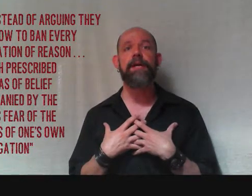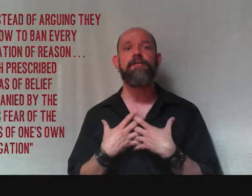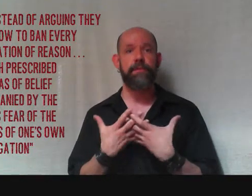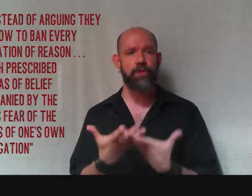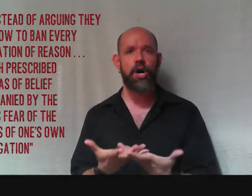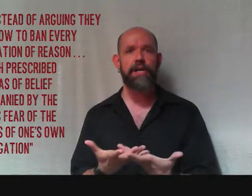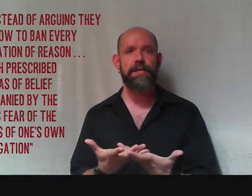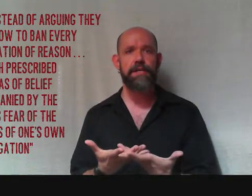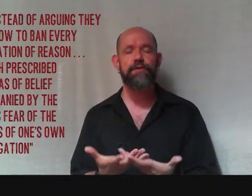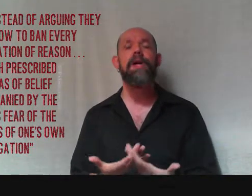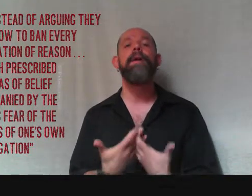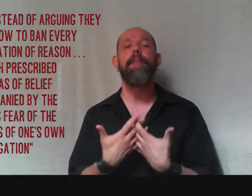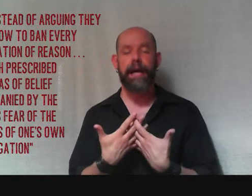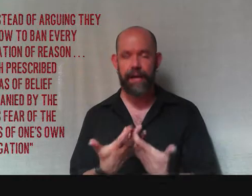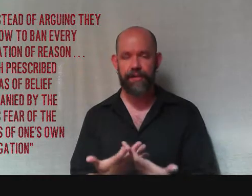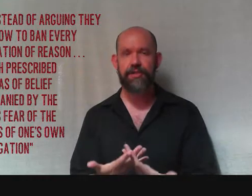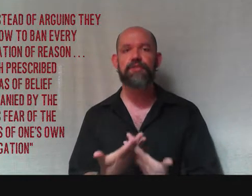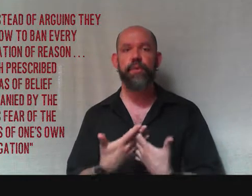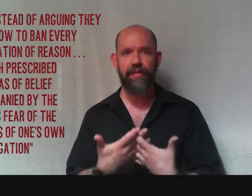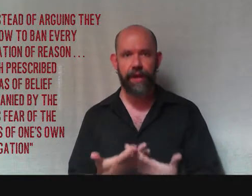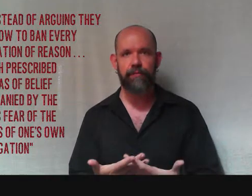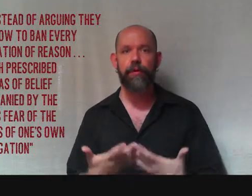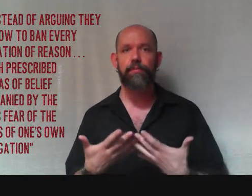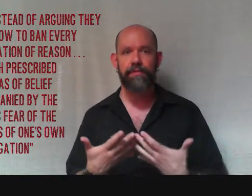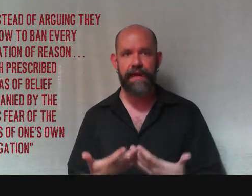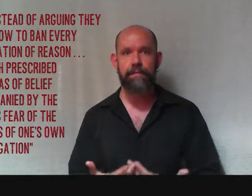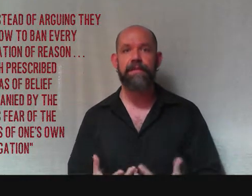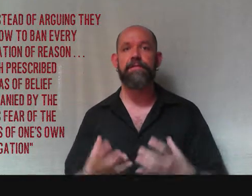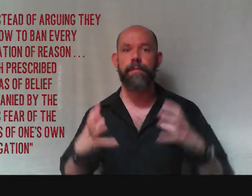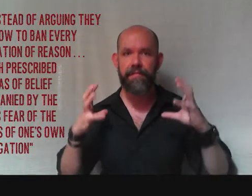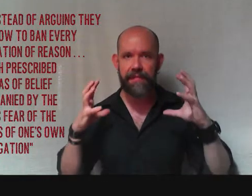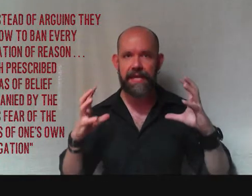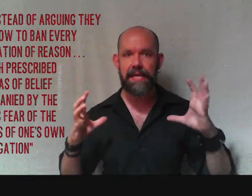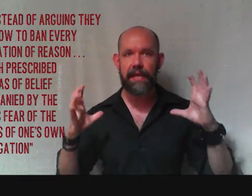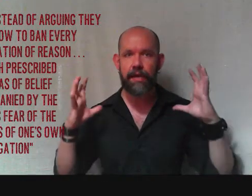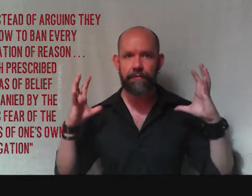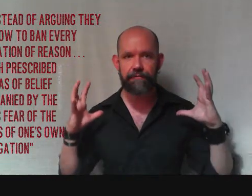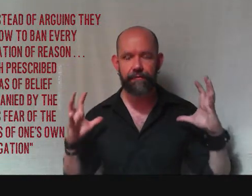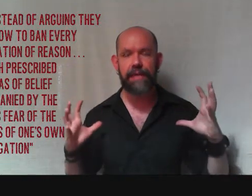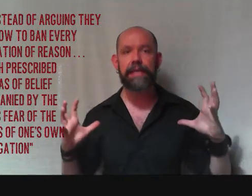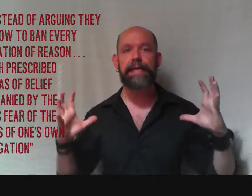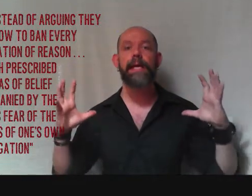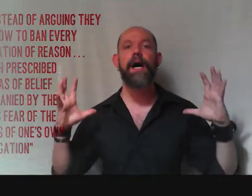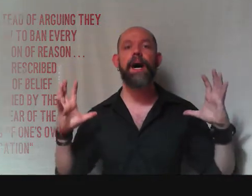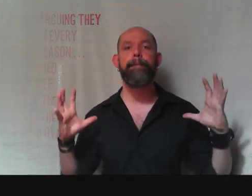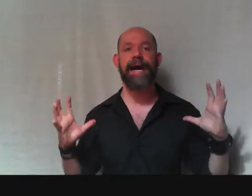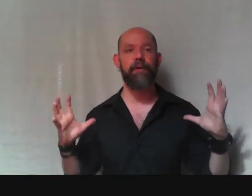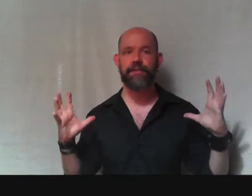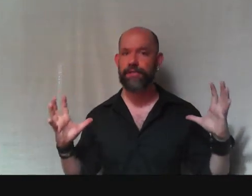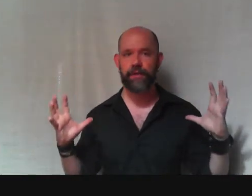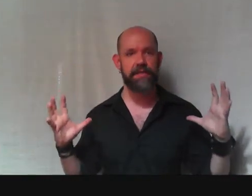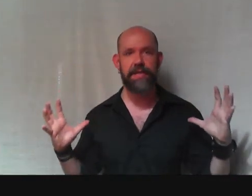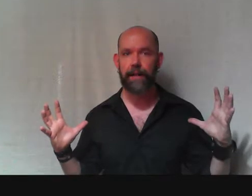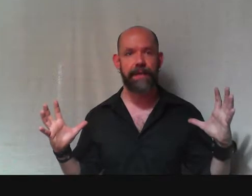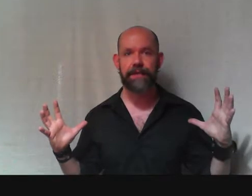from talking to you. My conscience will therefore prevent me from thinking freely about certain topics.